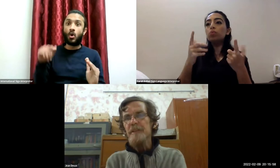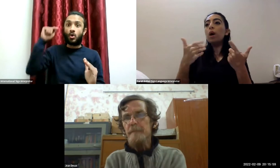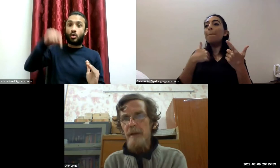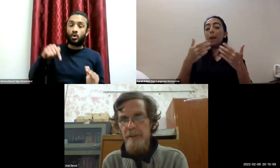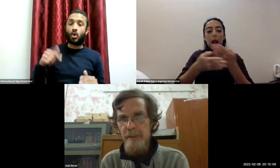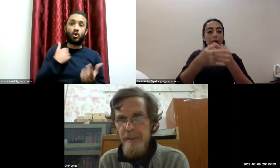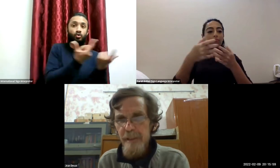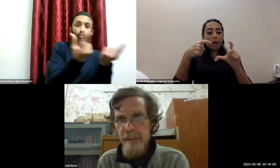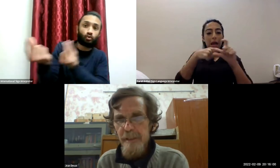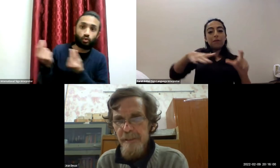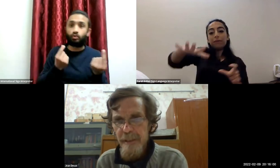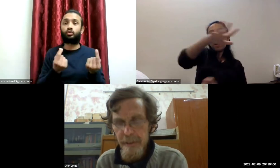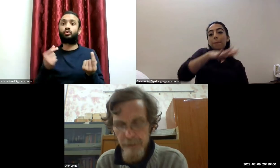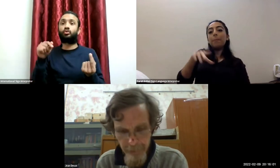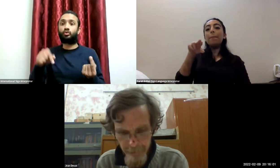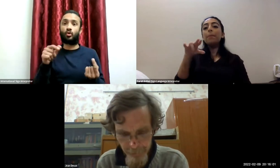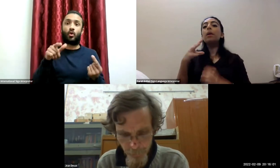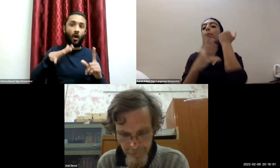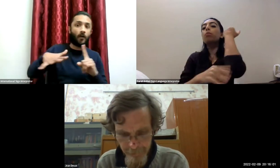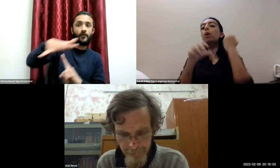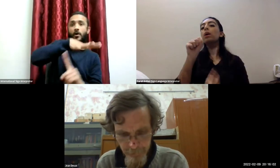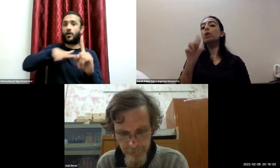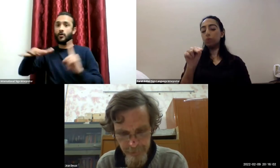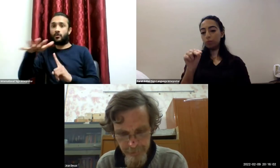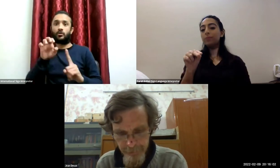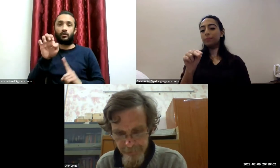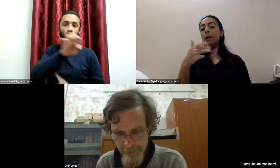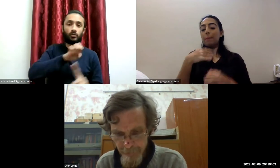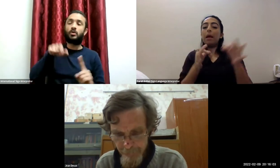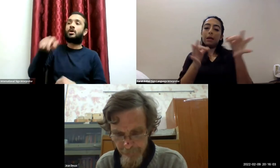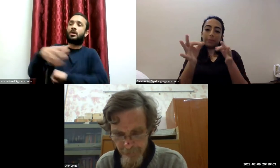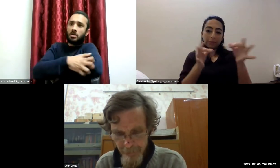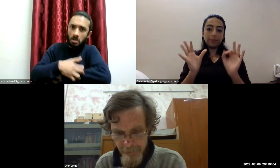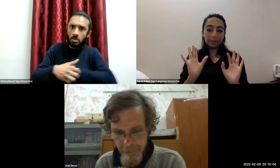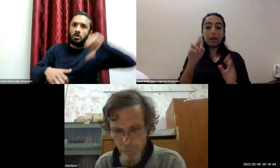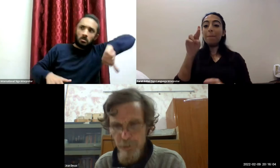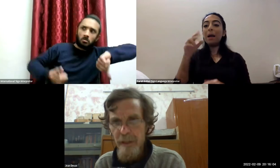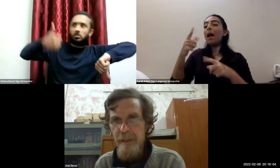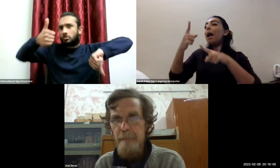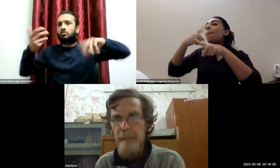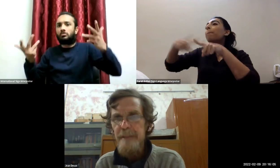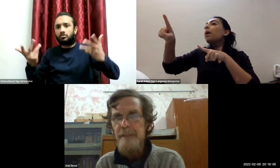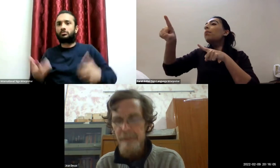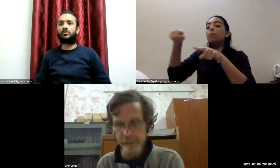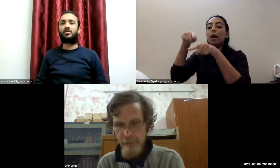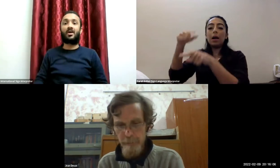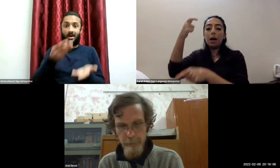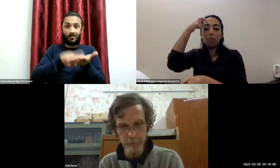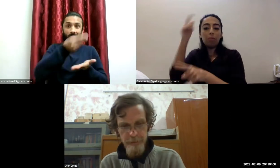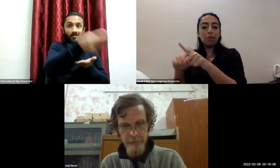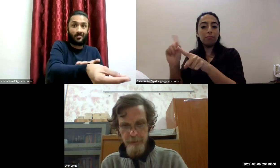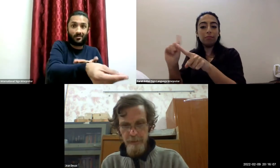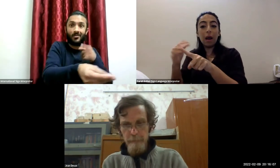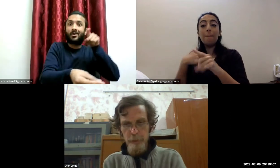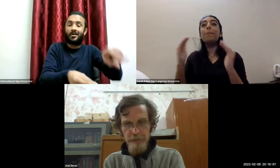purchasing power is seen as a means to an end not as an end in itself and what really matters is not